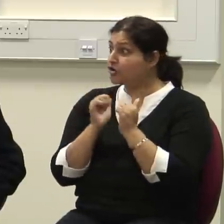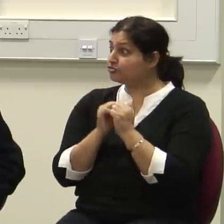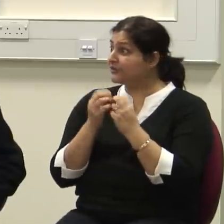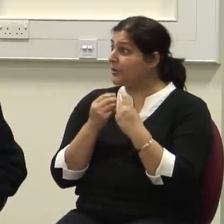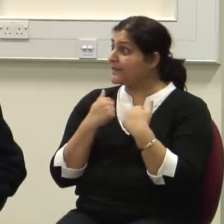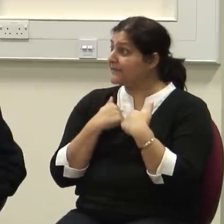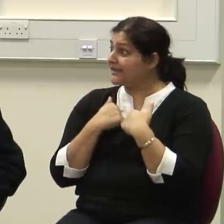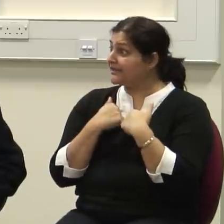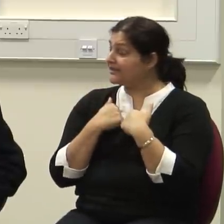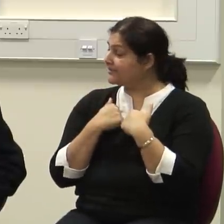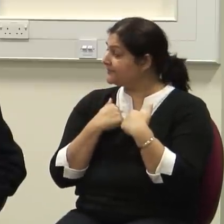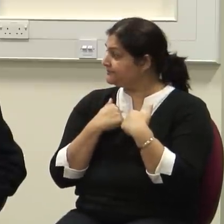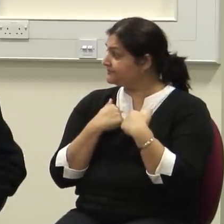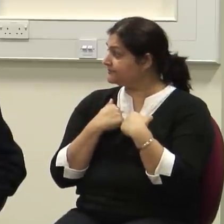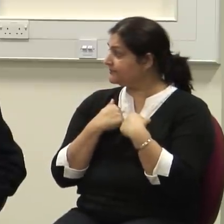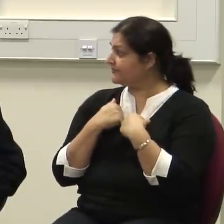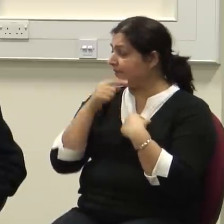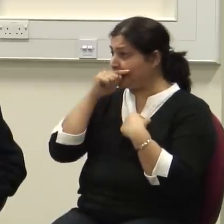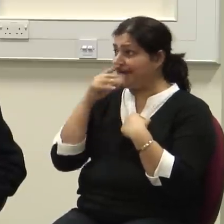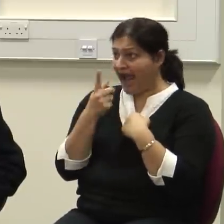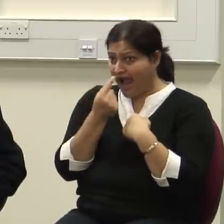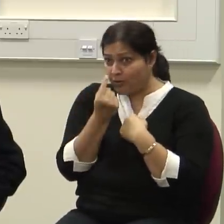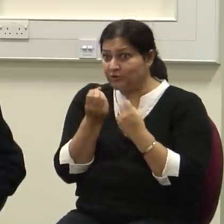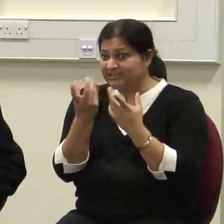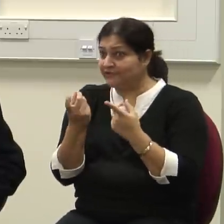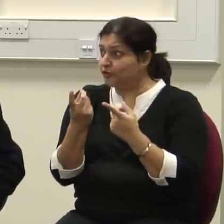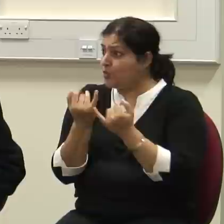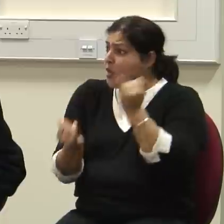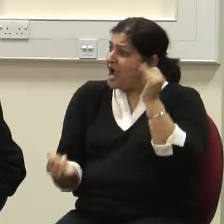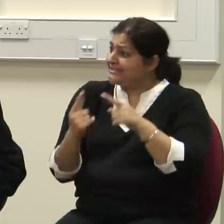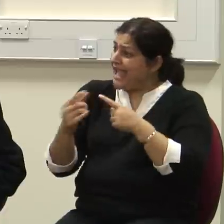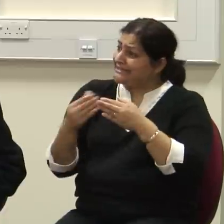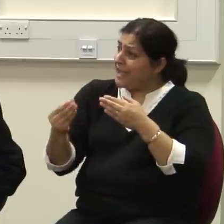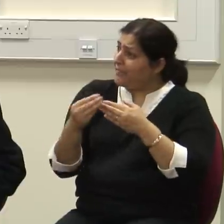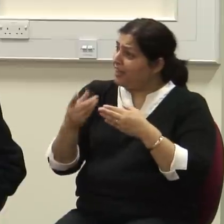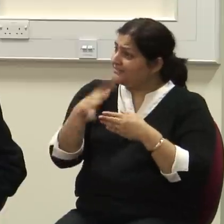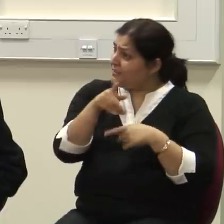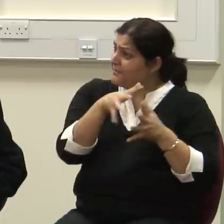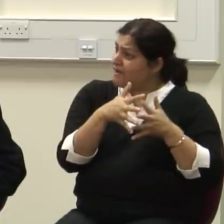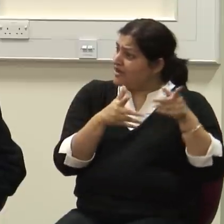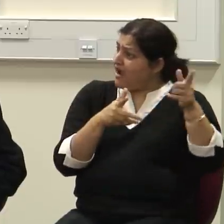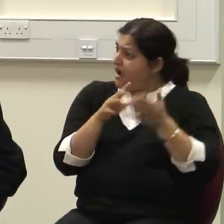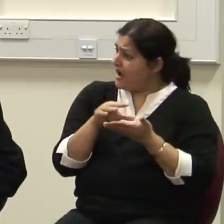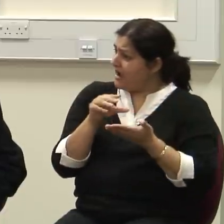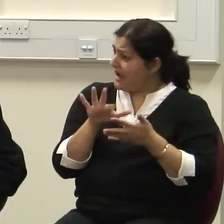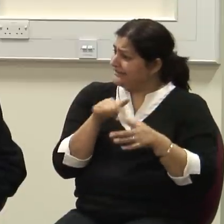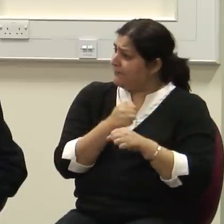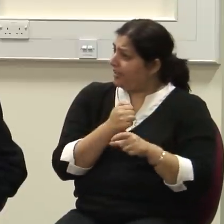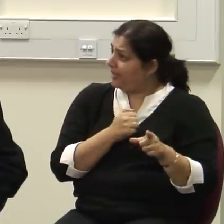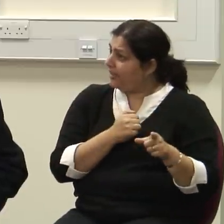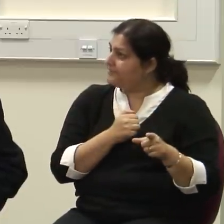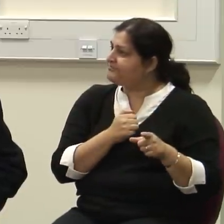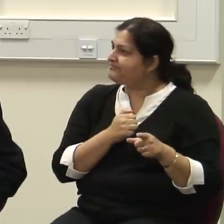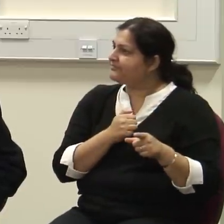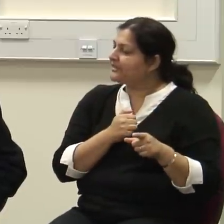much more dramatic examples occurring in America. America has been, during capitalism, the land of